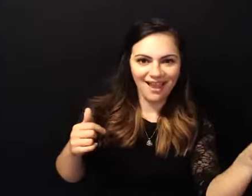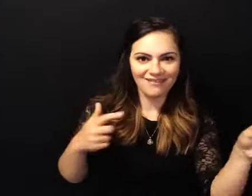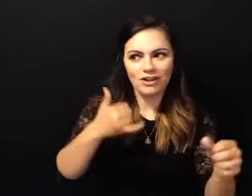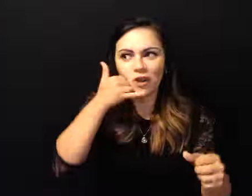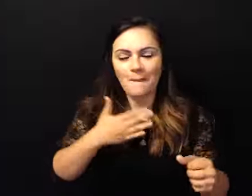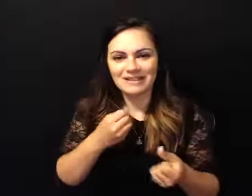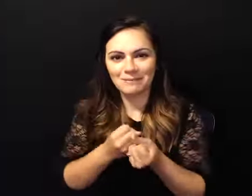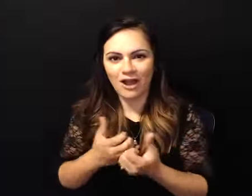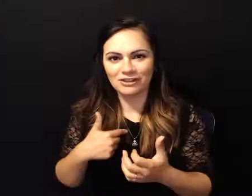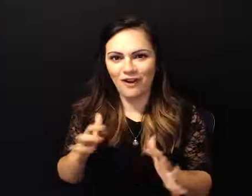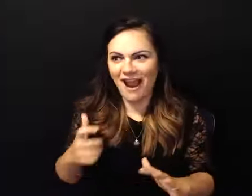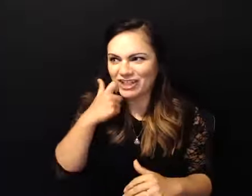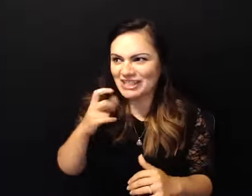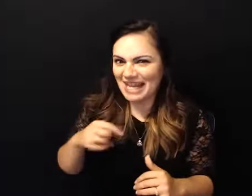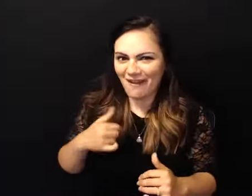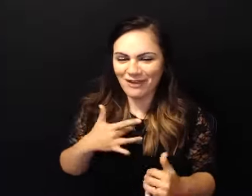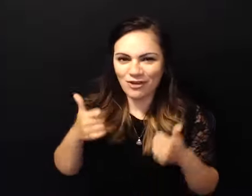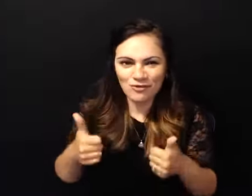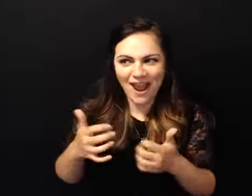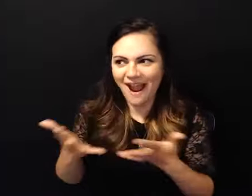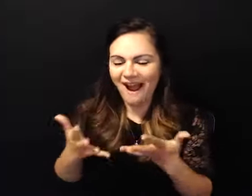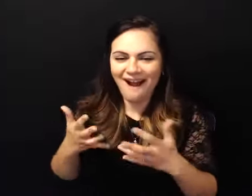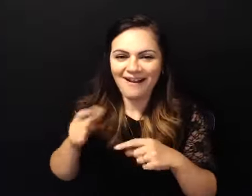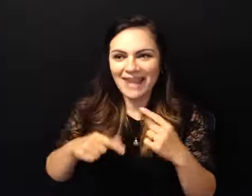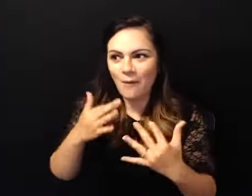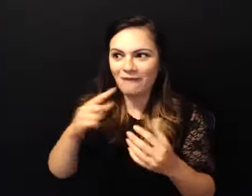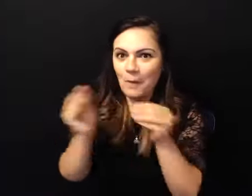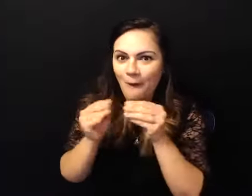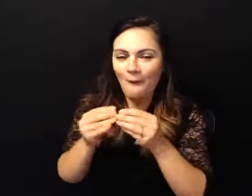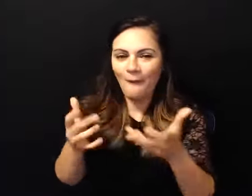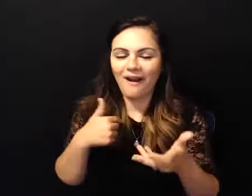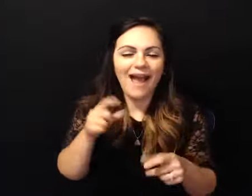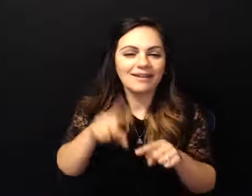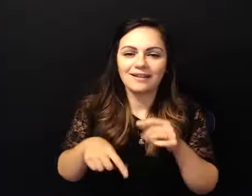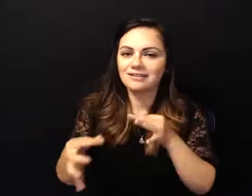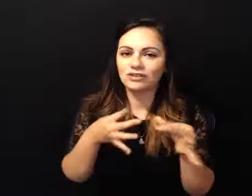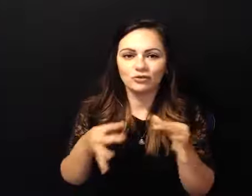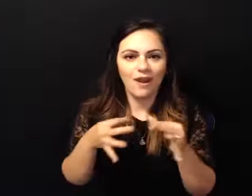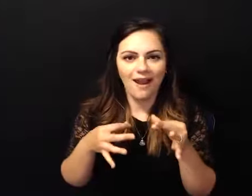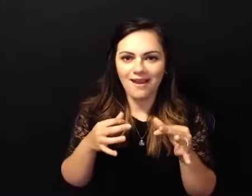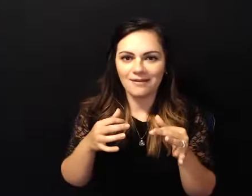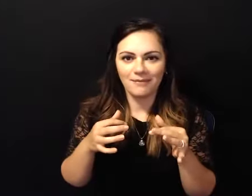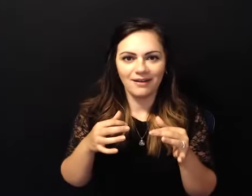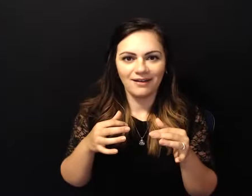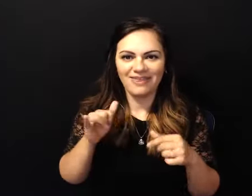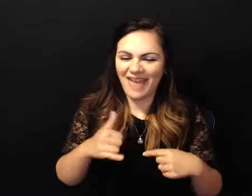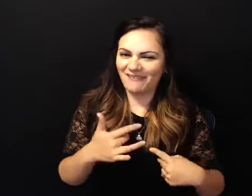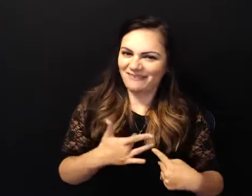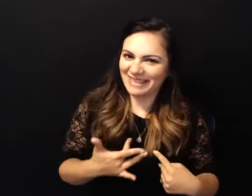one you know i can't describe how that feels i can't give that to you all i can say is do it try